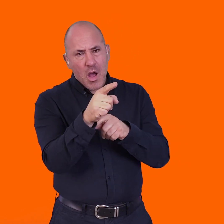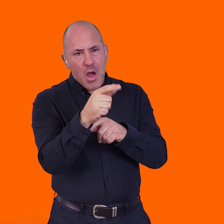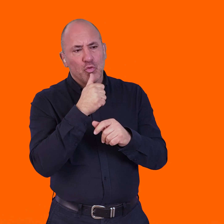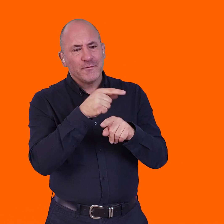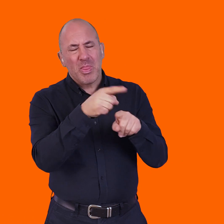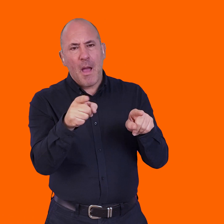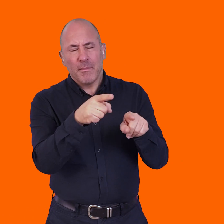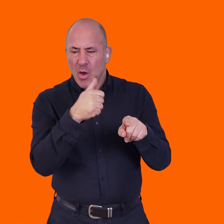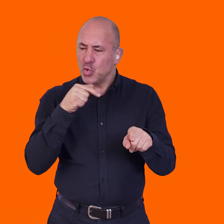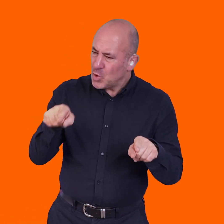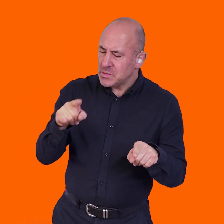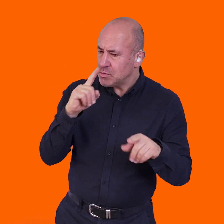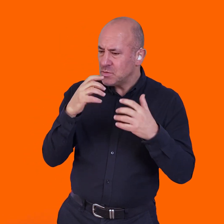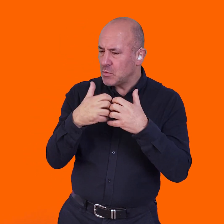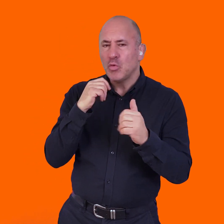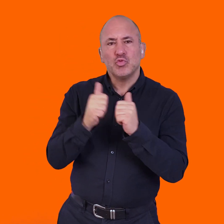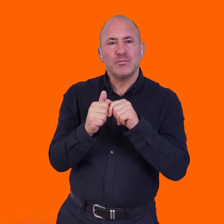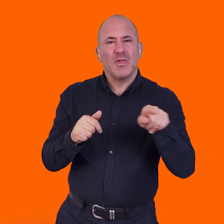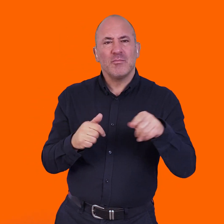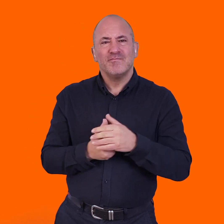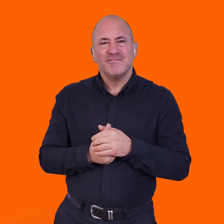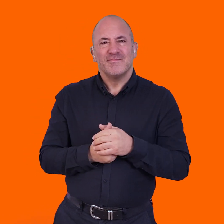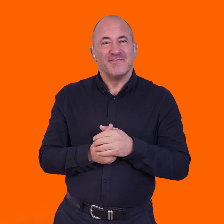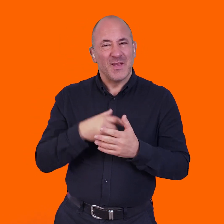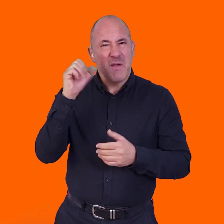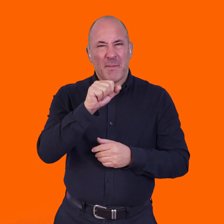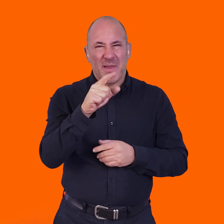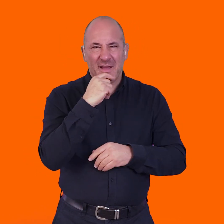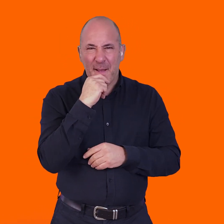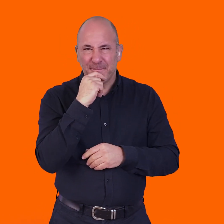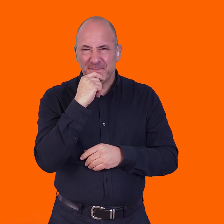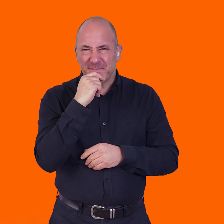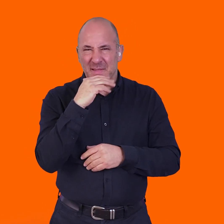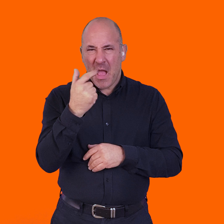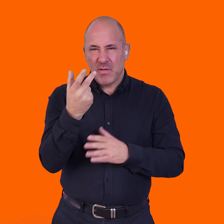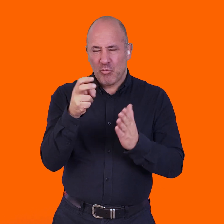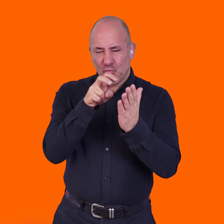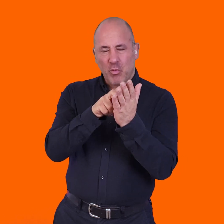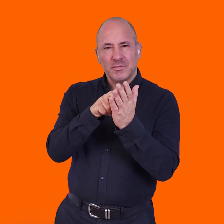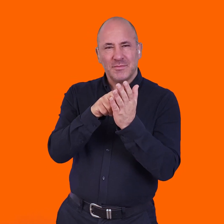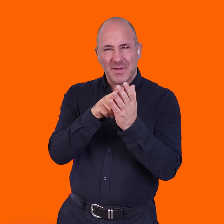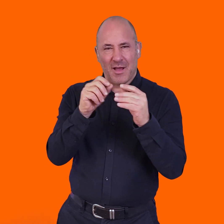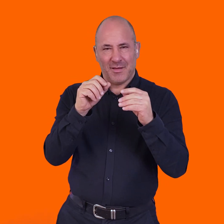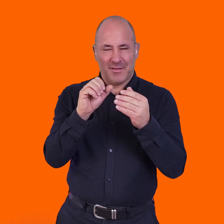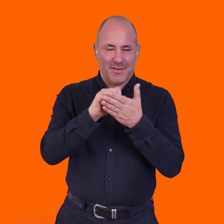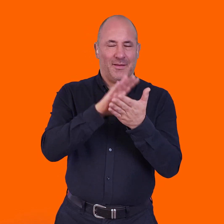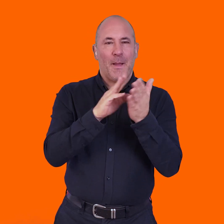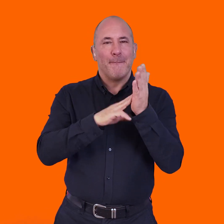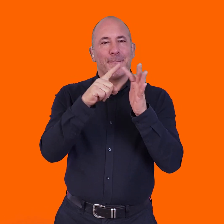for the people that it's meant to benefit. I remember there was like a bit of a, it became a bit of a meme to me and it went, did the rounds on social